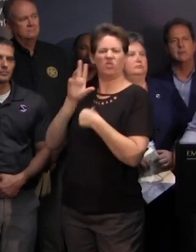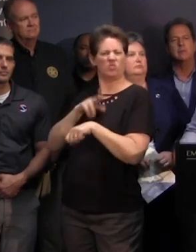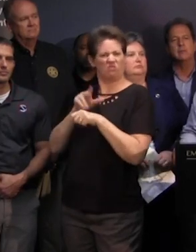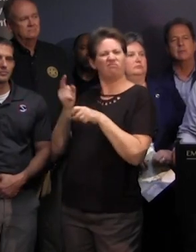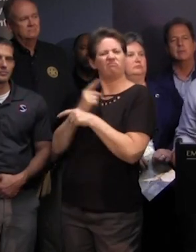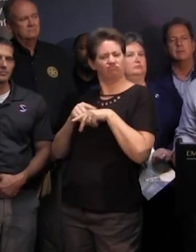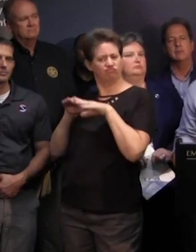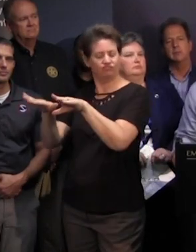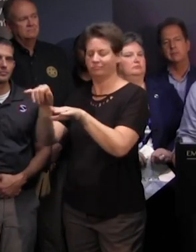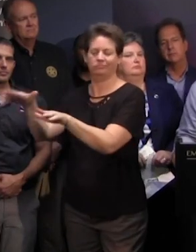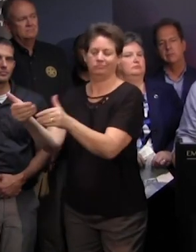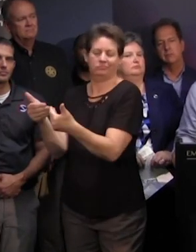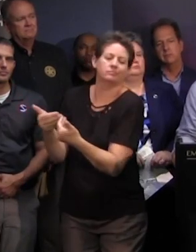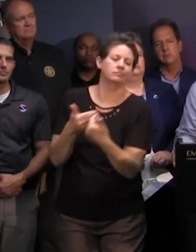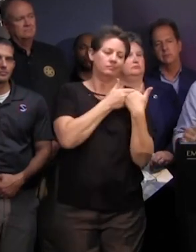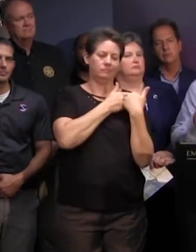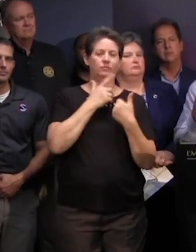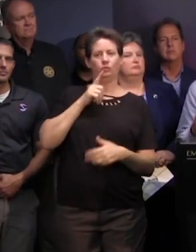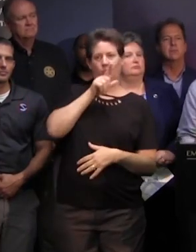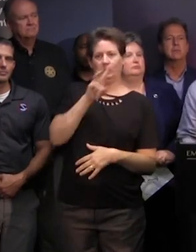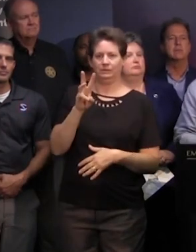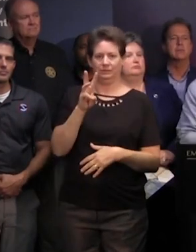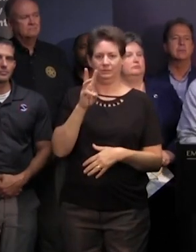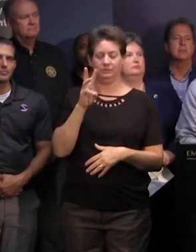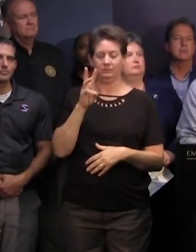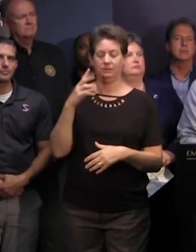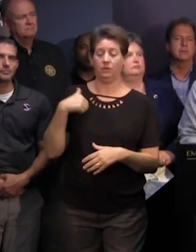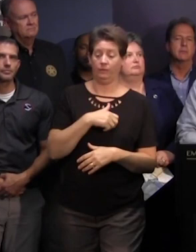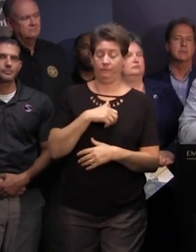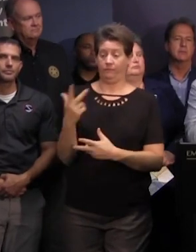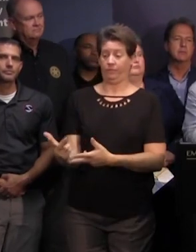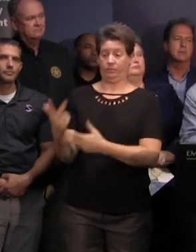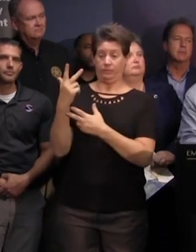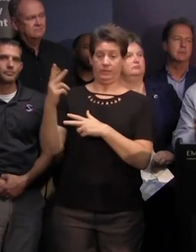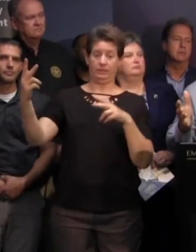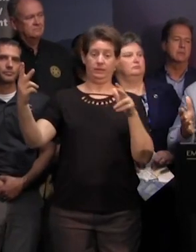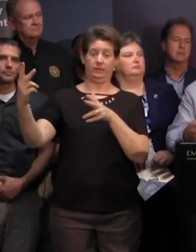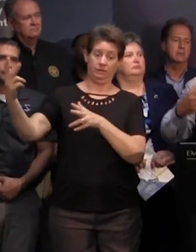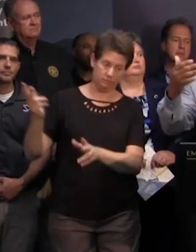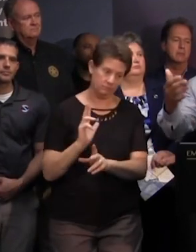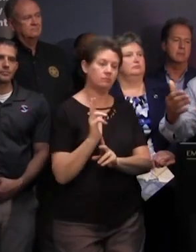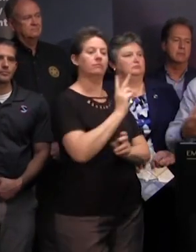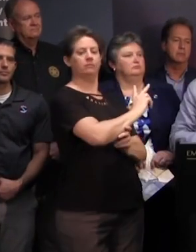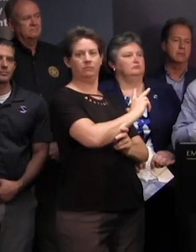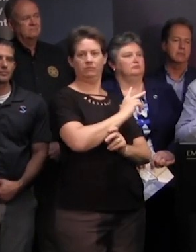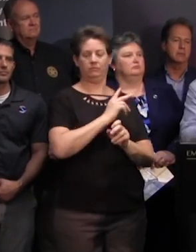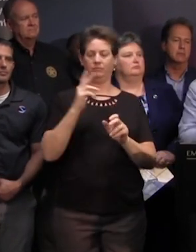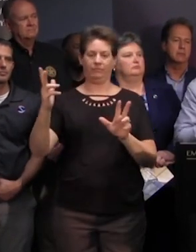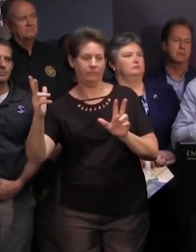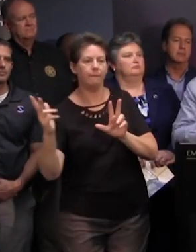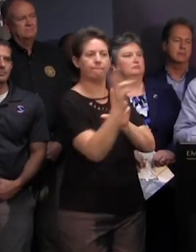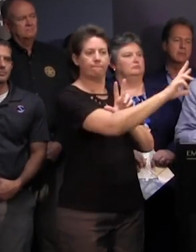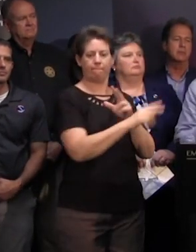westbound lanes of i-26 so we have three lanes on the reverted side exchanging in two three lanes on the normal side so we